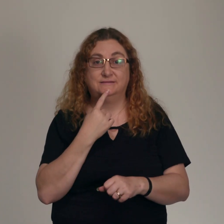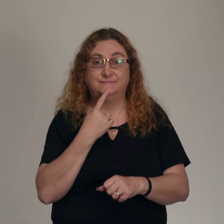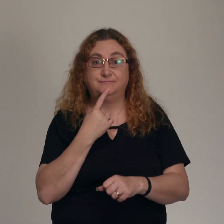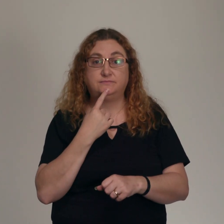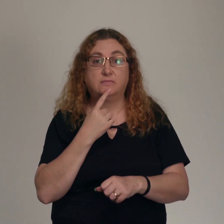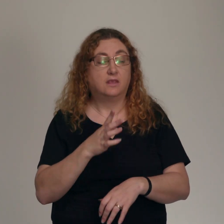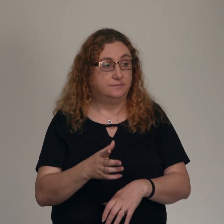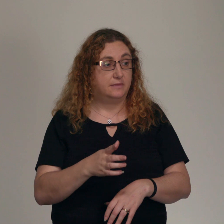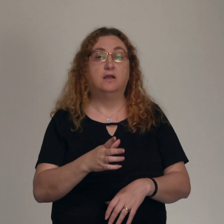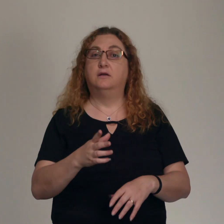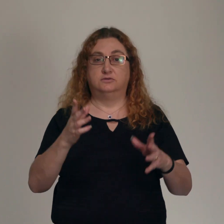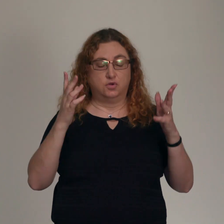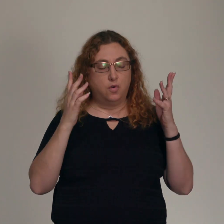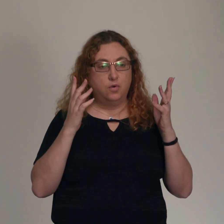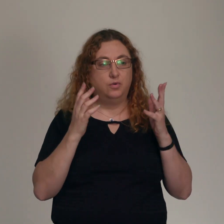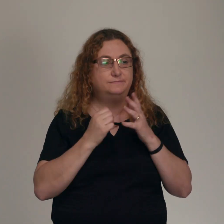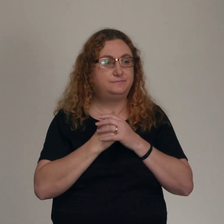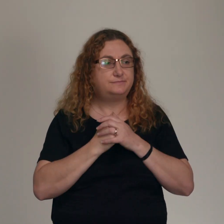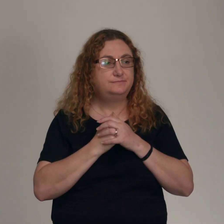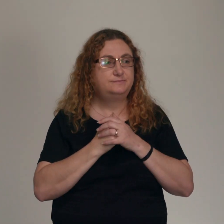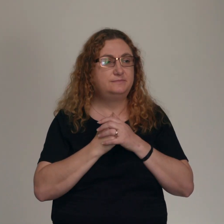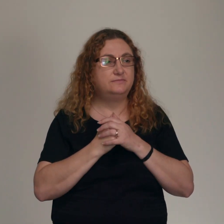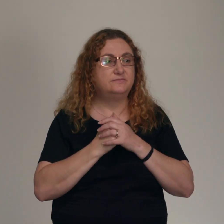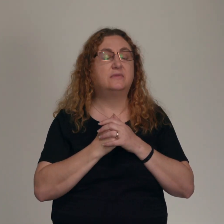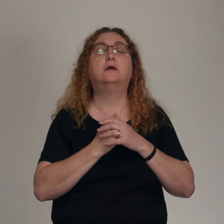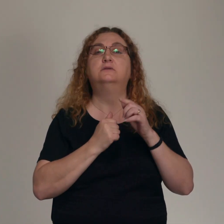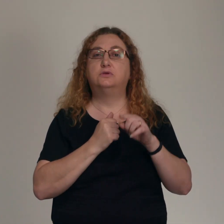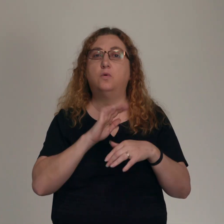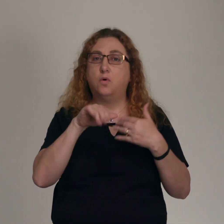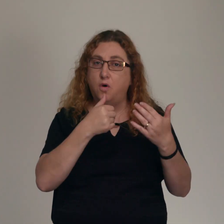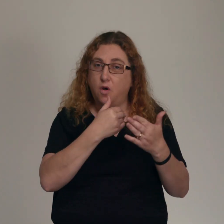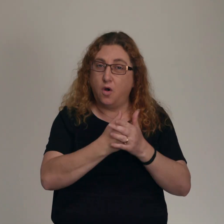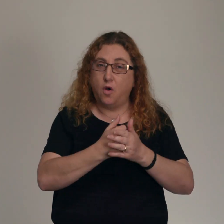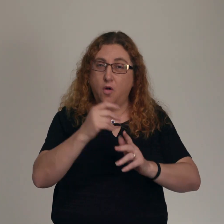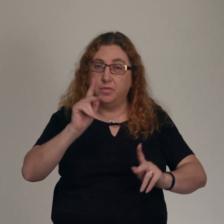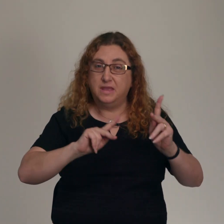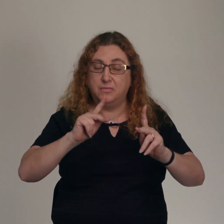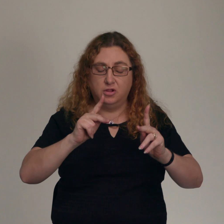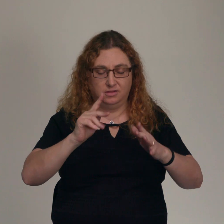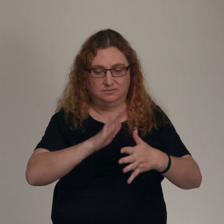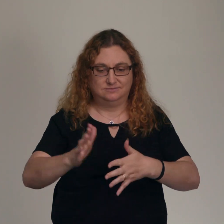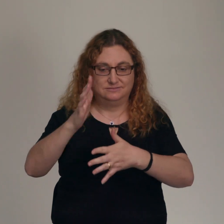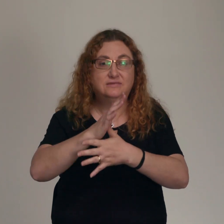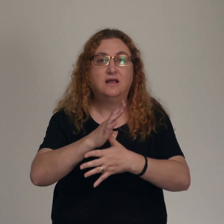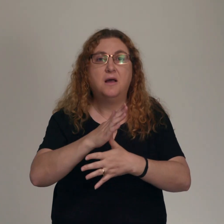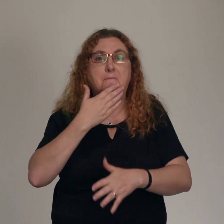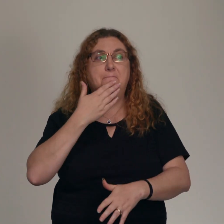women, there has not risen anyone greater than John the Baptist. Yet whoever is least in the kingdom of heaven is greater than he. See, John the Baptist was the